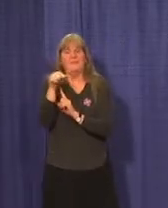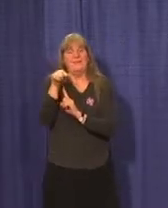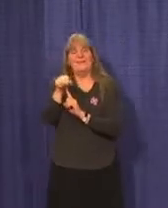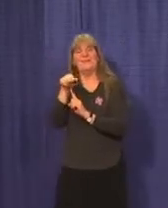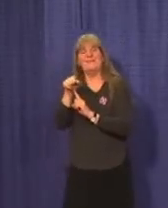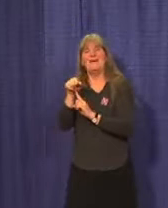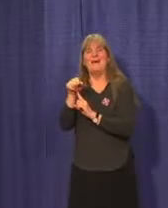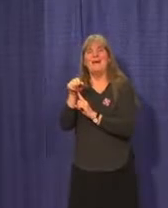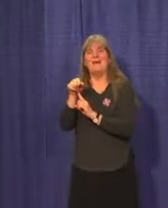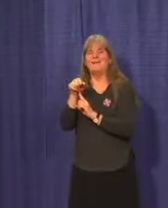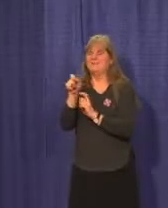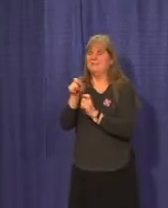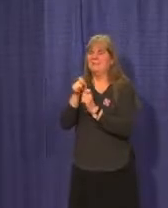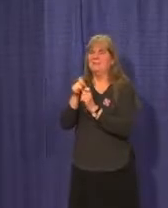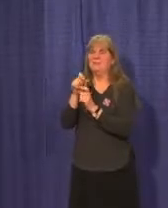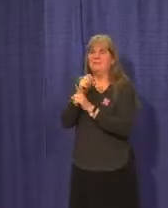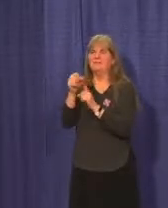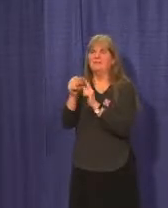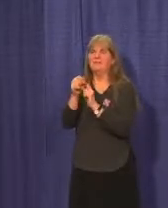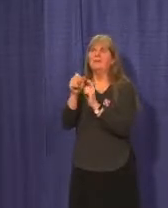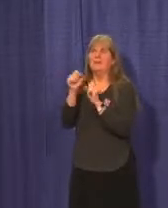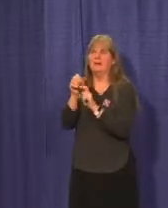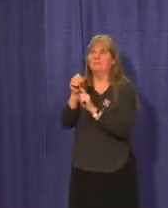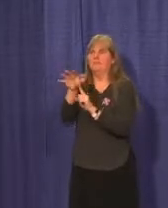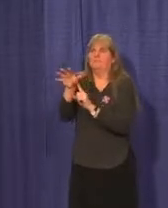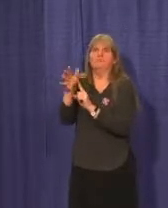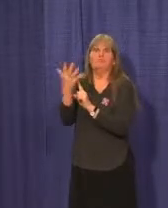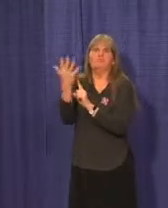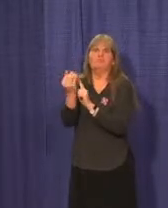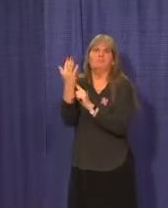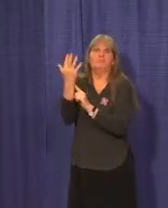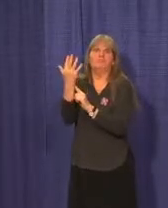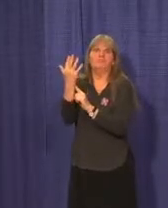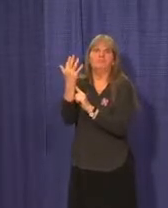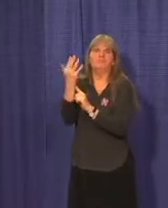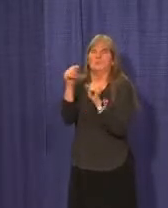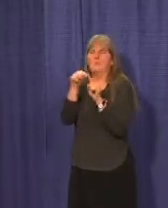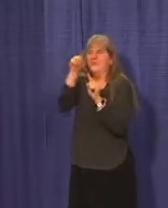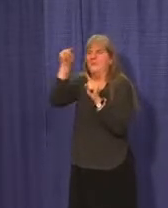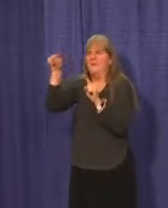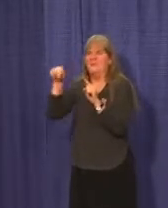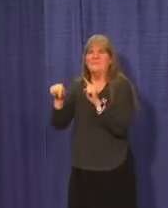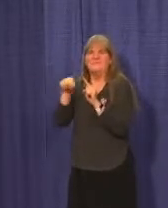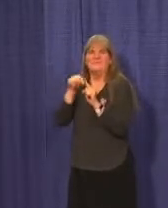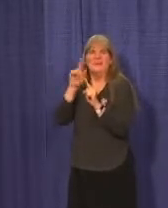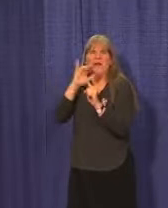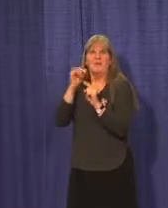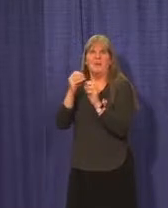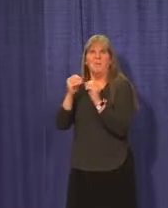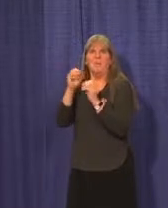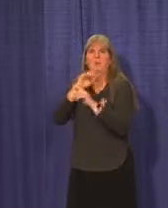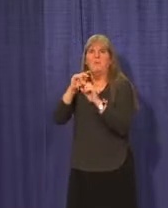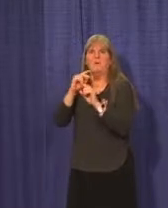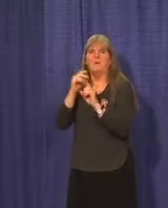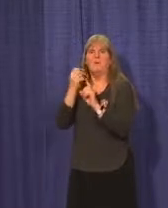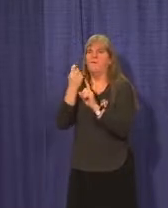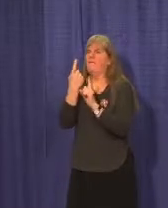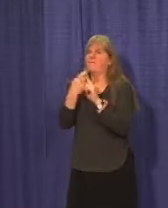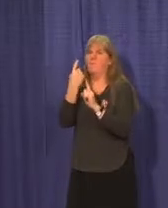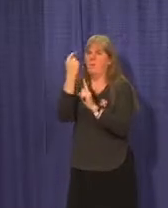can be in many, many directions. And so you see that kind of pentagram at the bottom